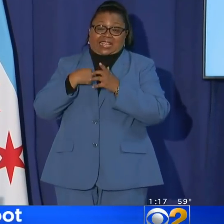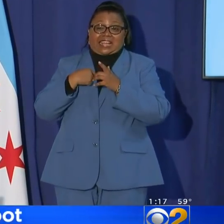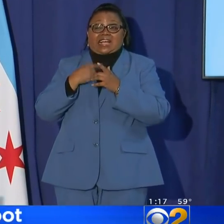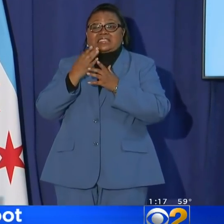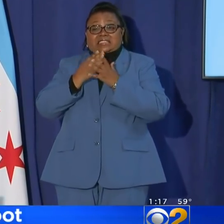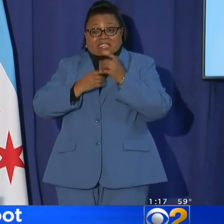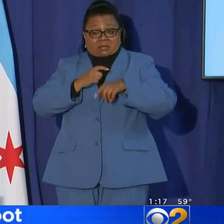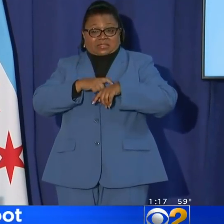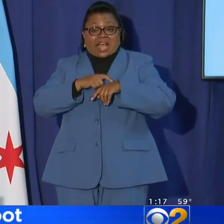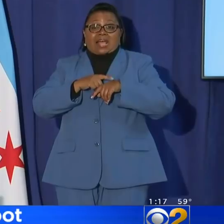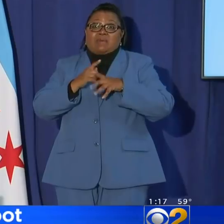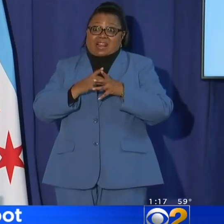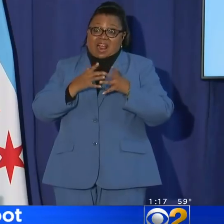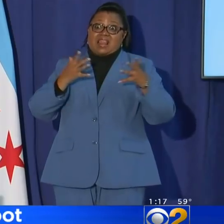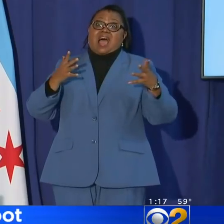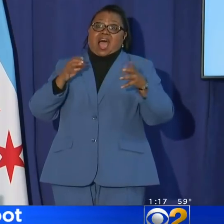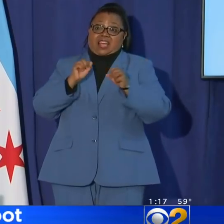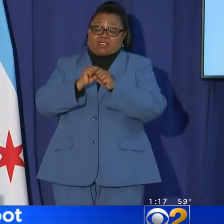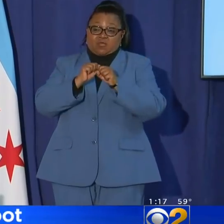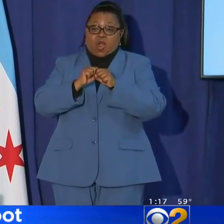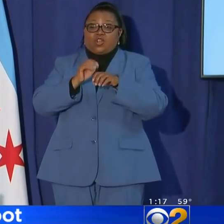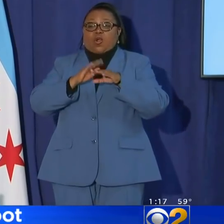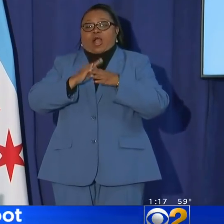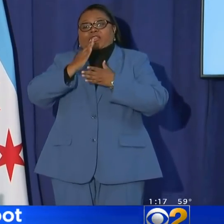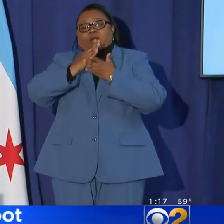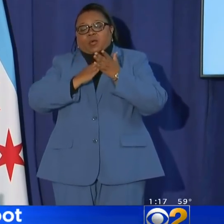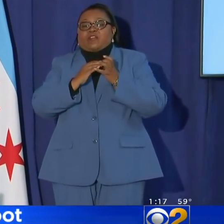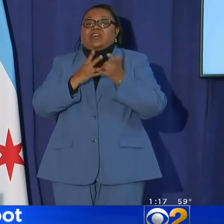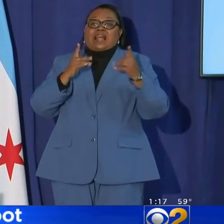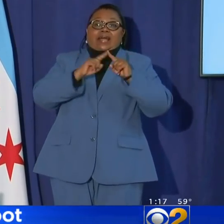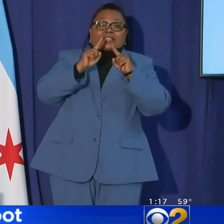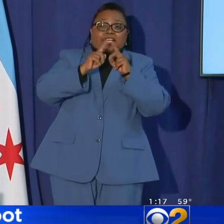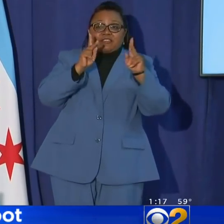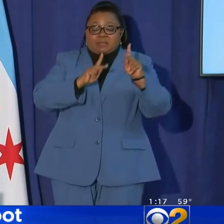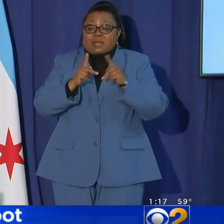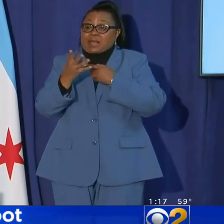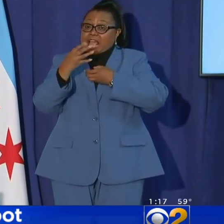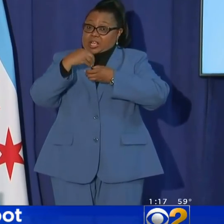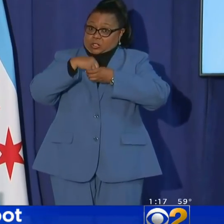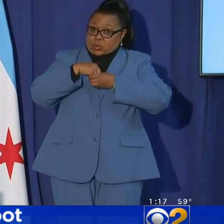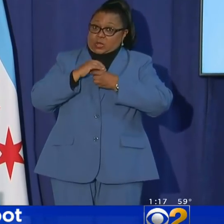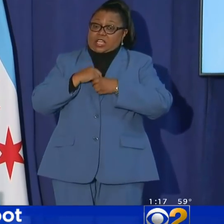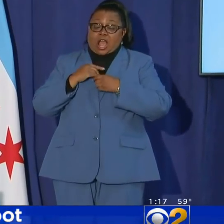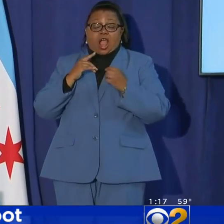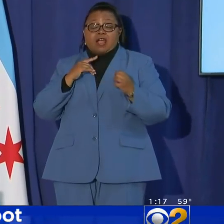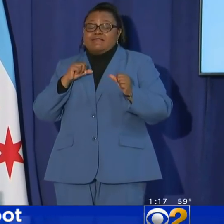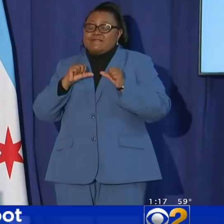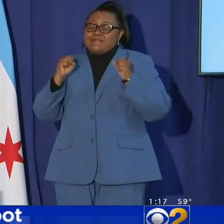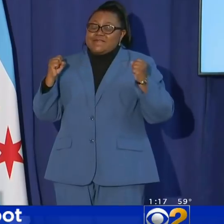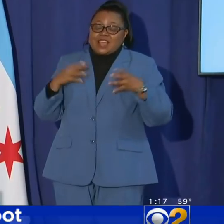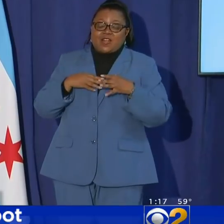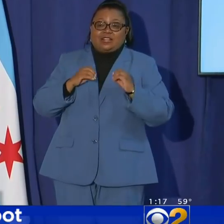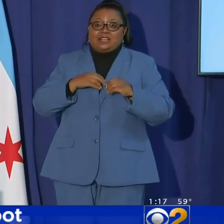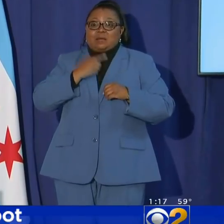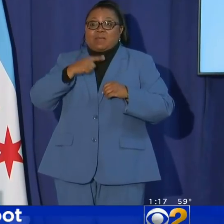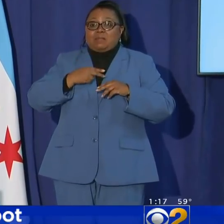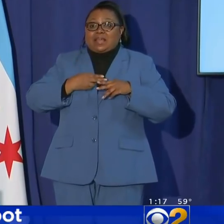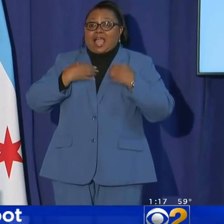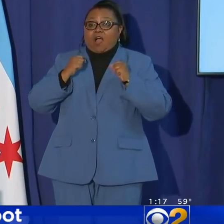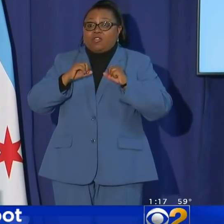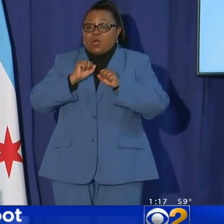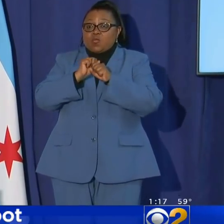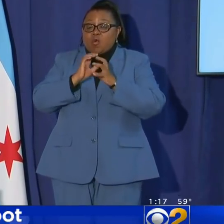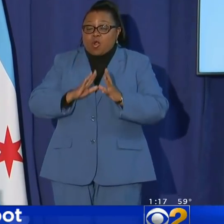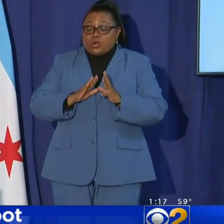some time and a lot of work on the part of a lot of different folks, including our fearless public health department workers,